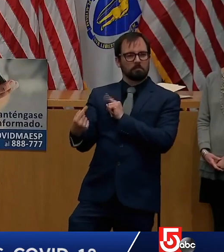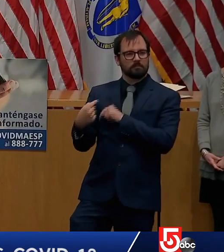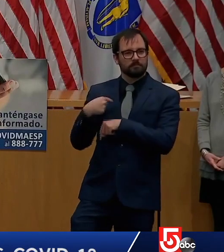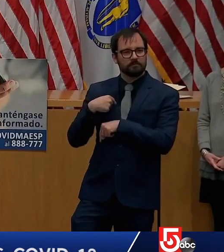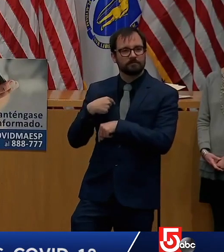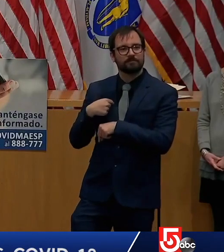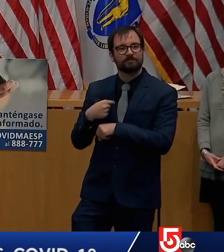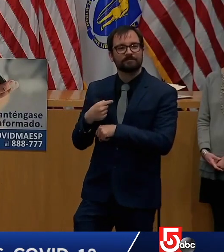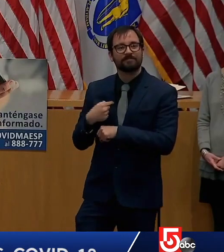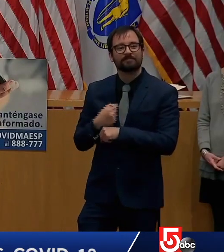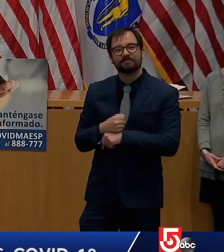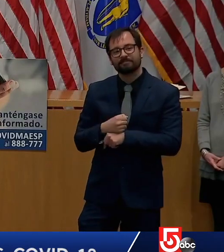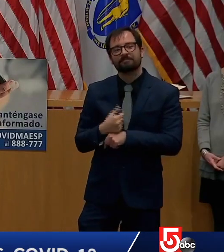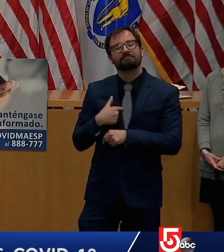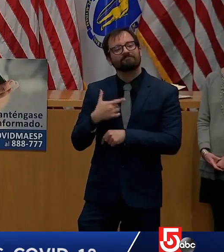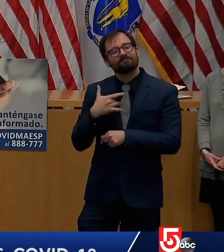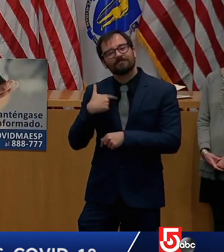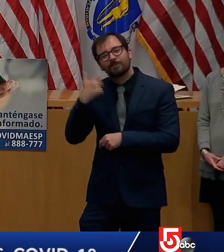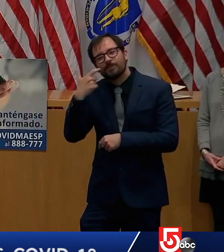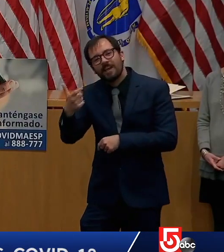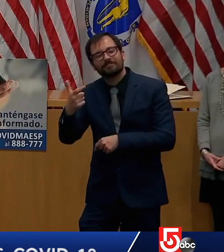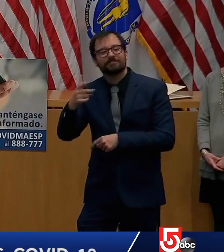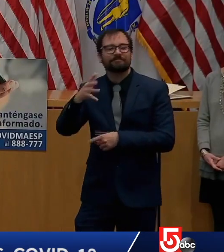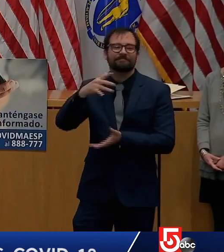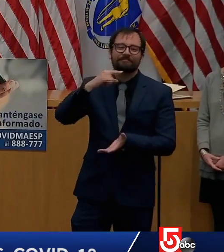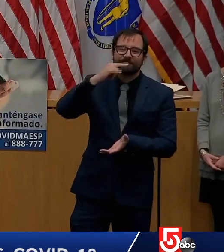hall and celebrate.